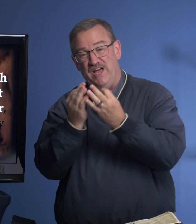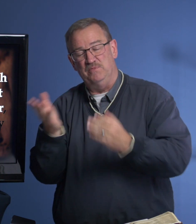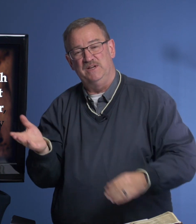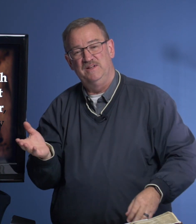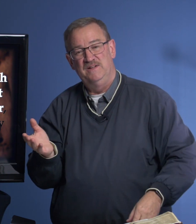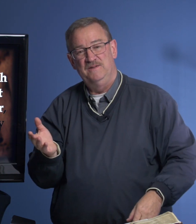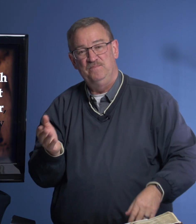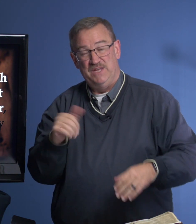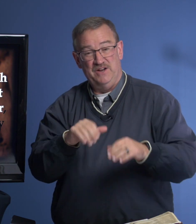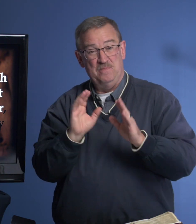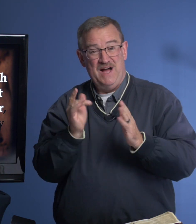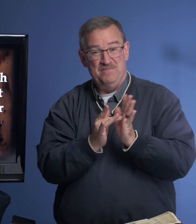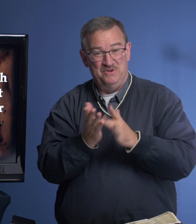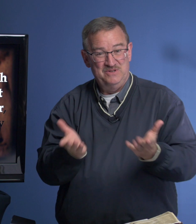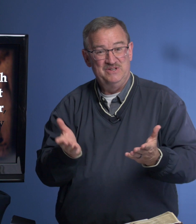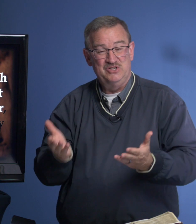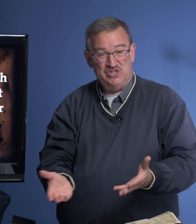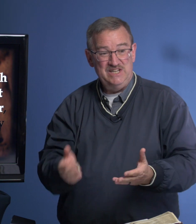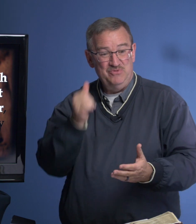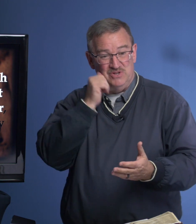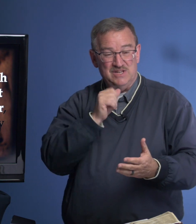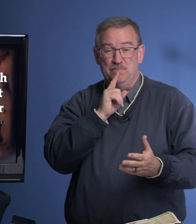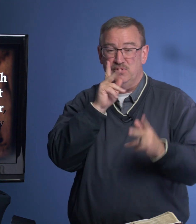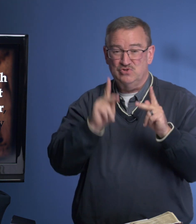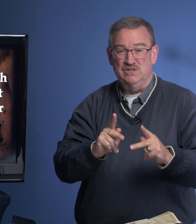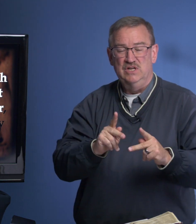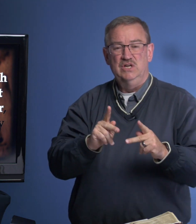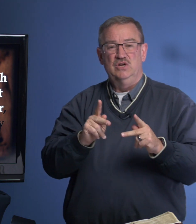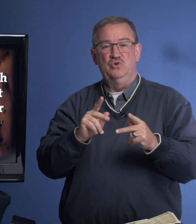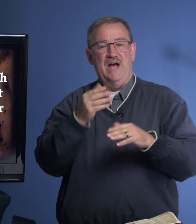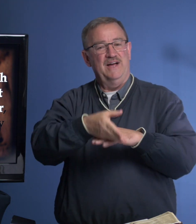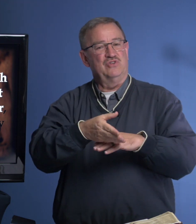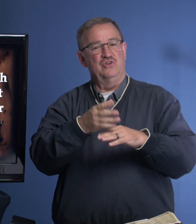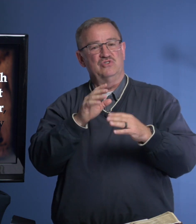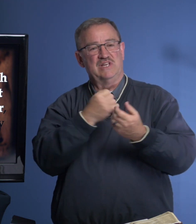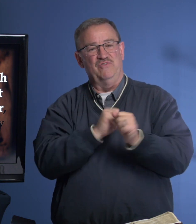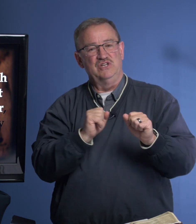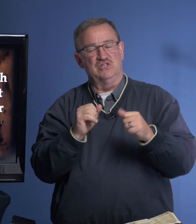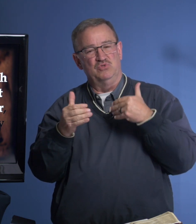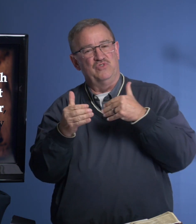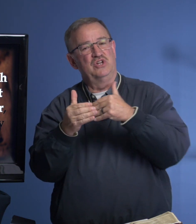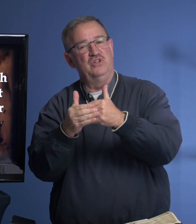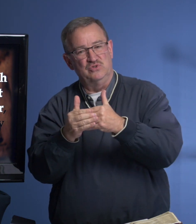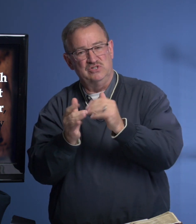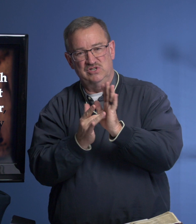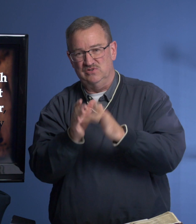family in our Bible. She was a person who, after her salvation, was very close to Jesus